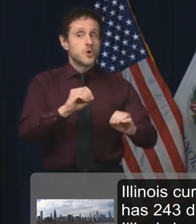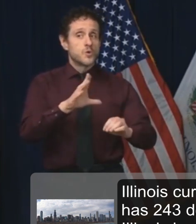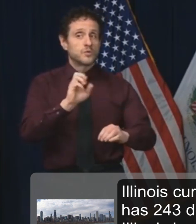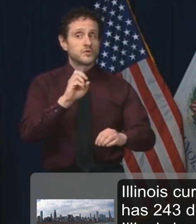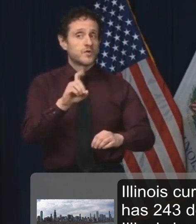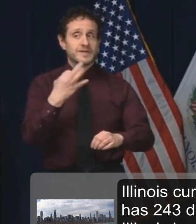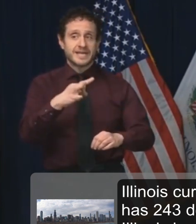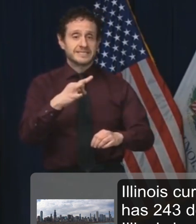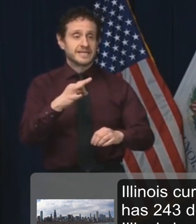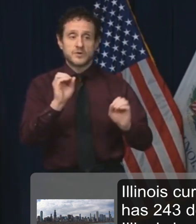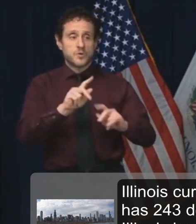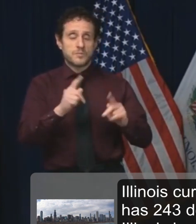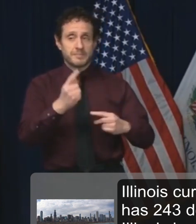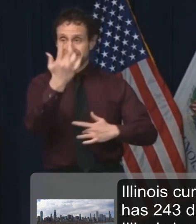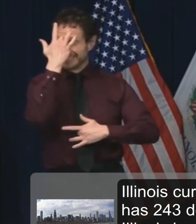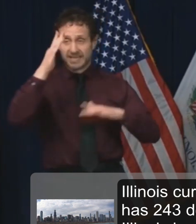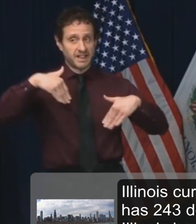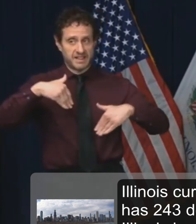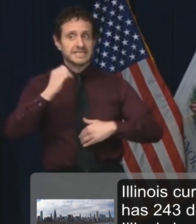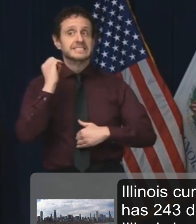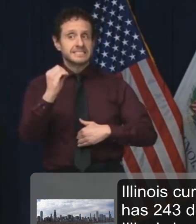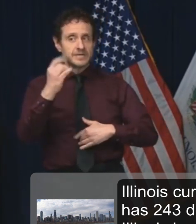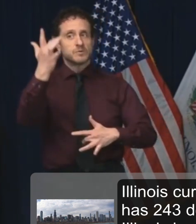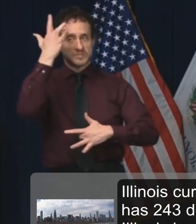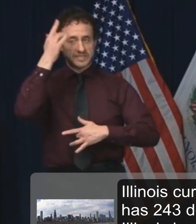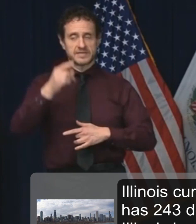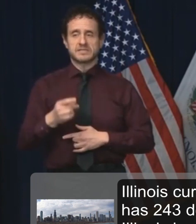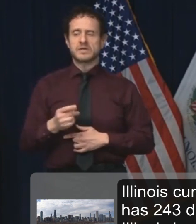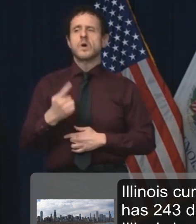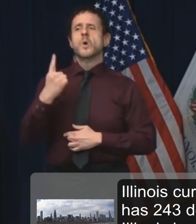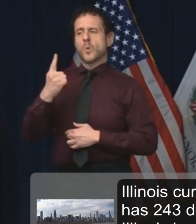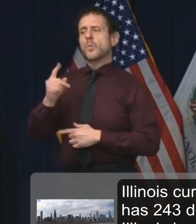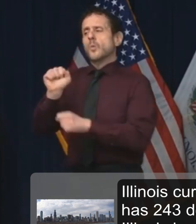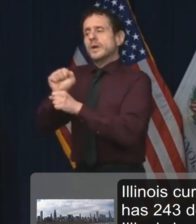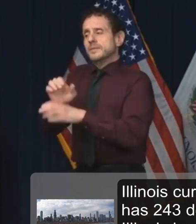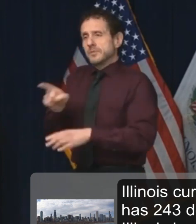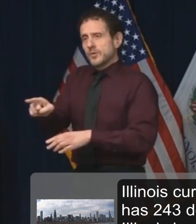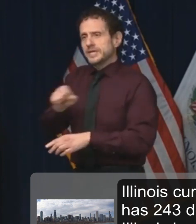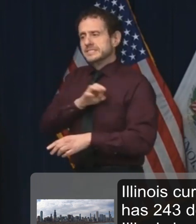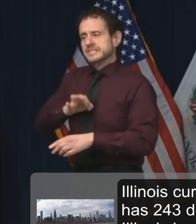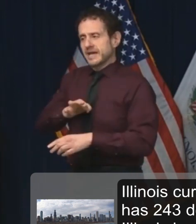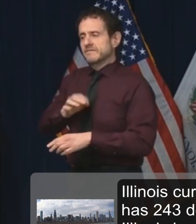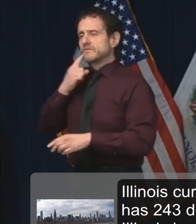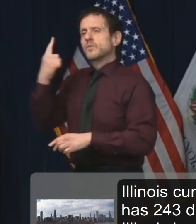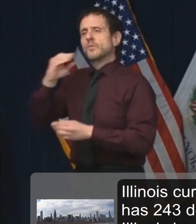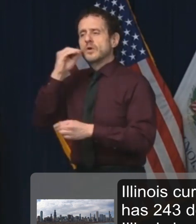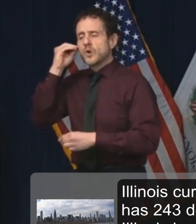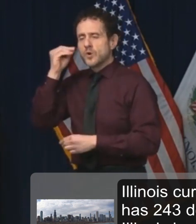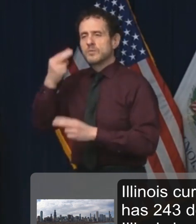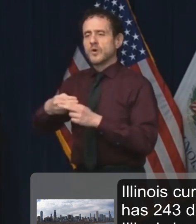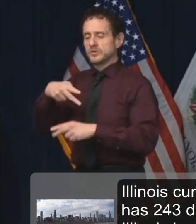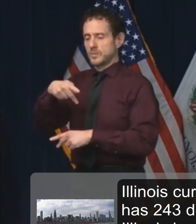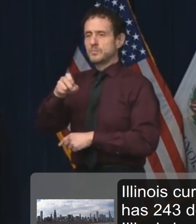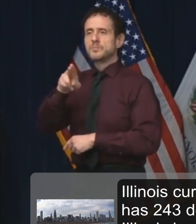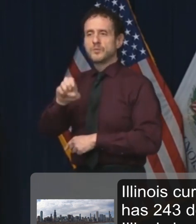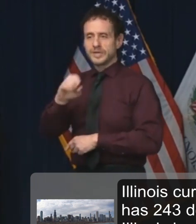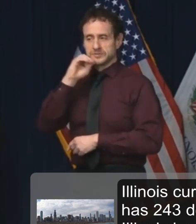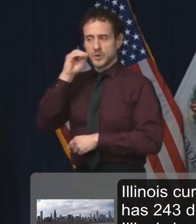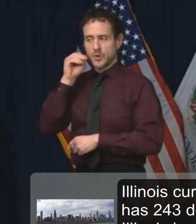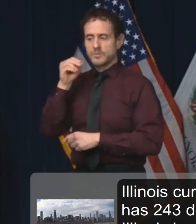We are responding to a single positive case in an employee at our Prince home at Manteno,